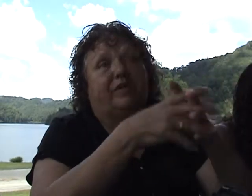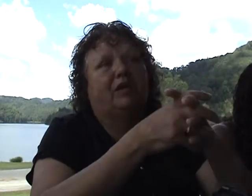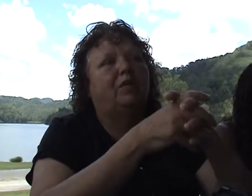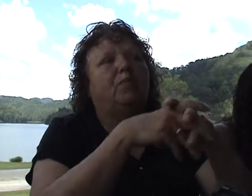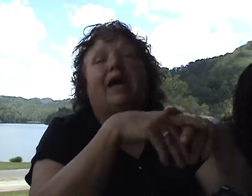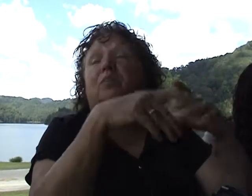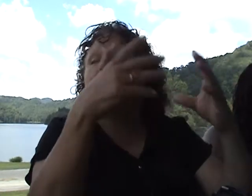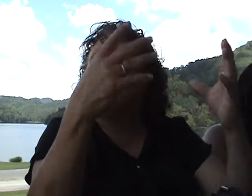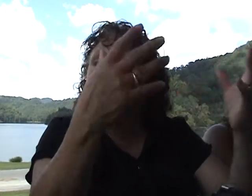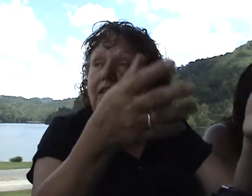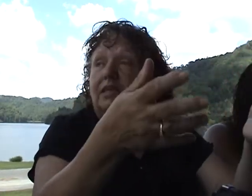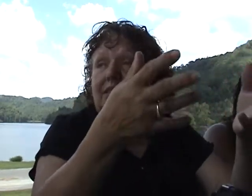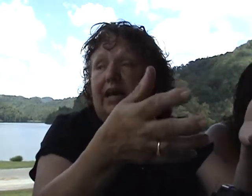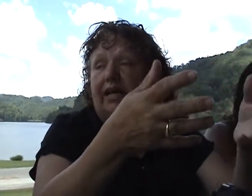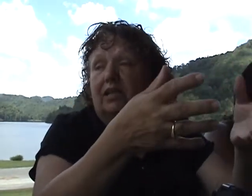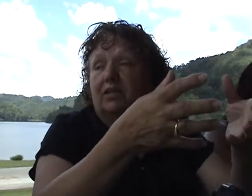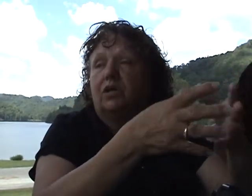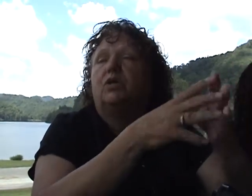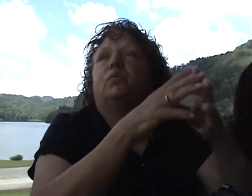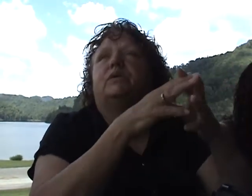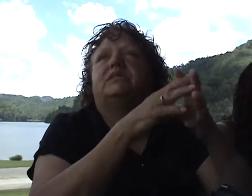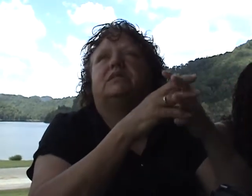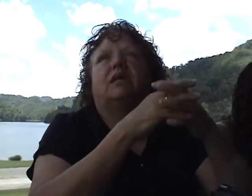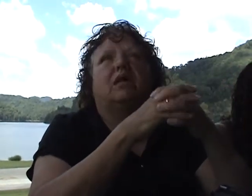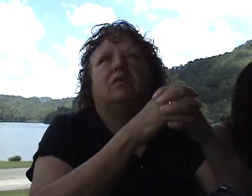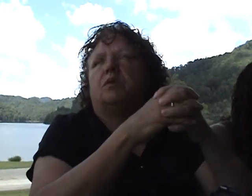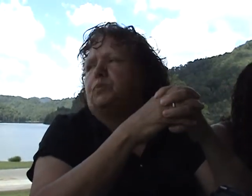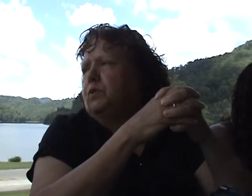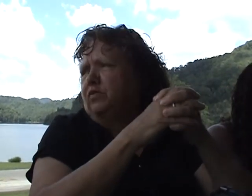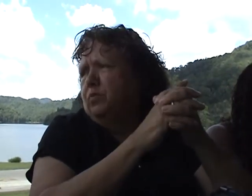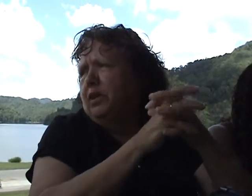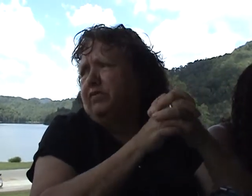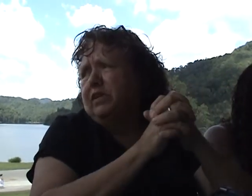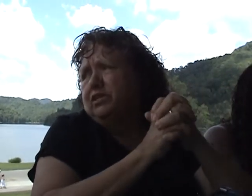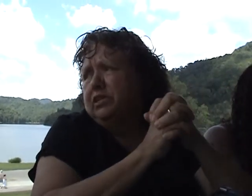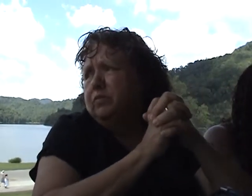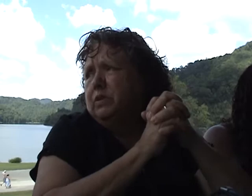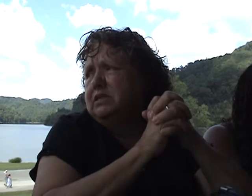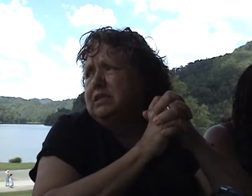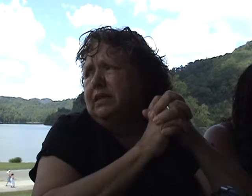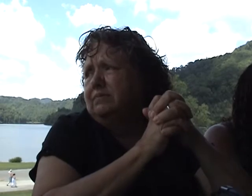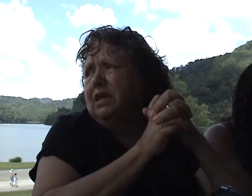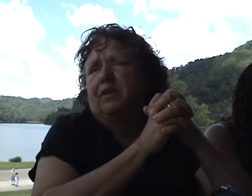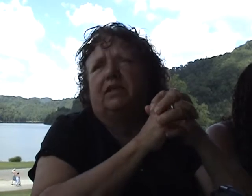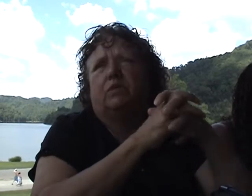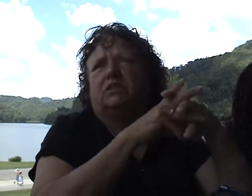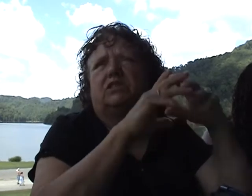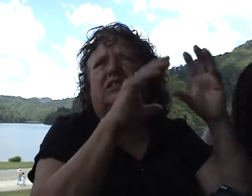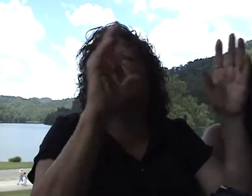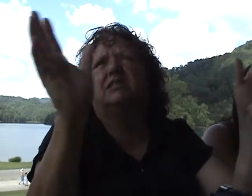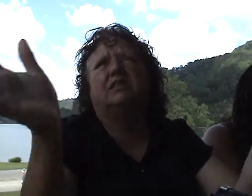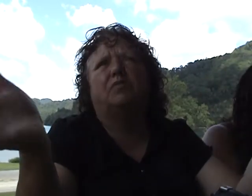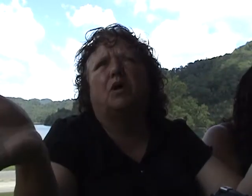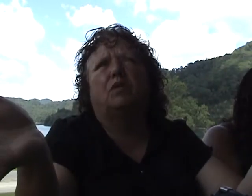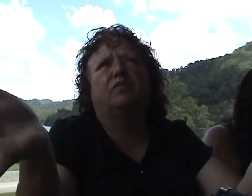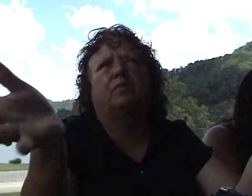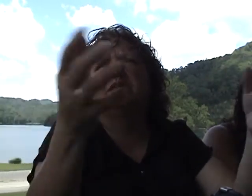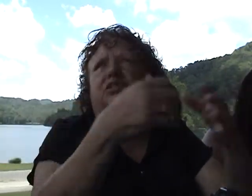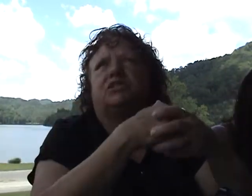never coming back. But on this island was the most beautiful butterfly she'd ever want to see. I mean, there was just tons of them all over the place, just